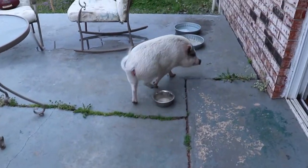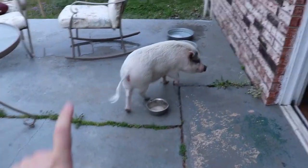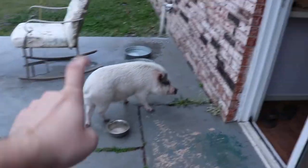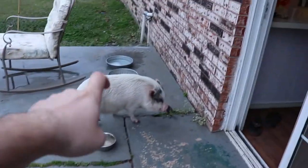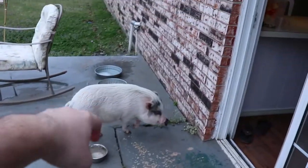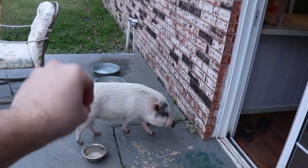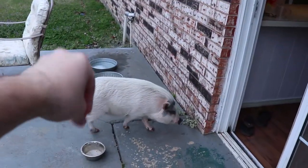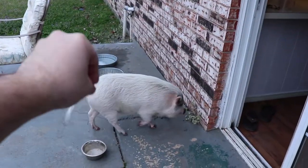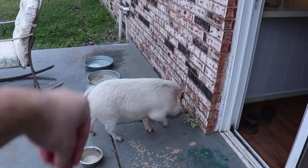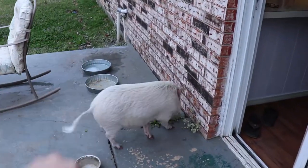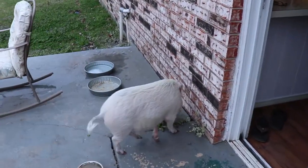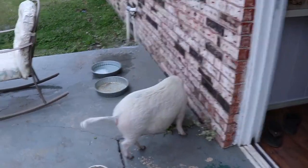Time to go back inside